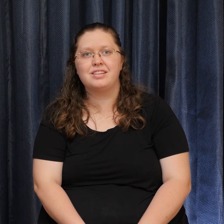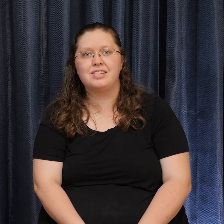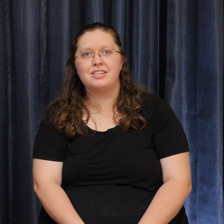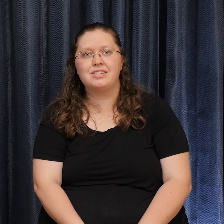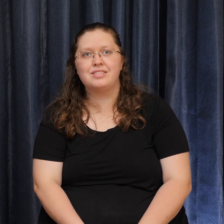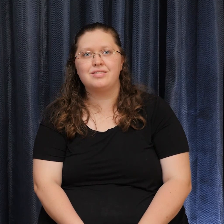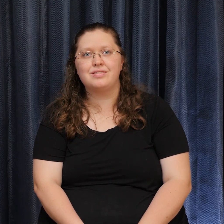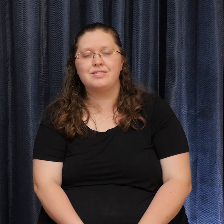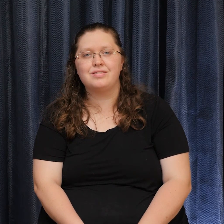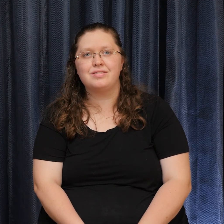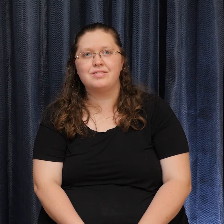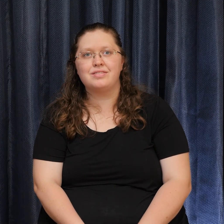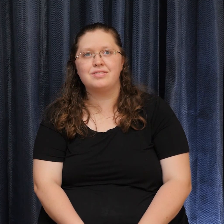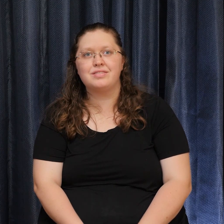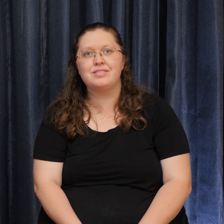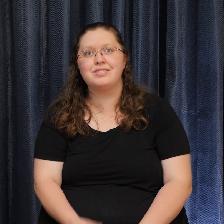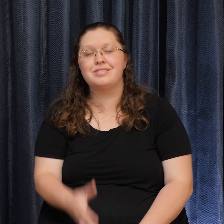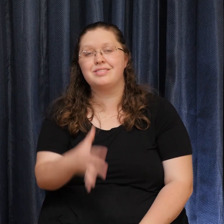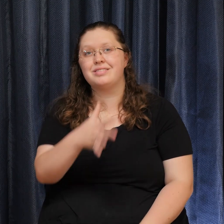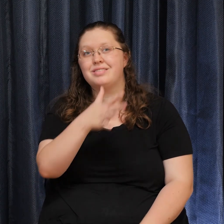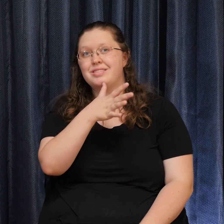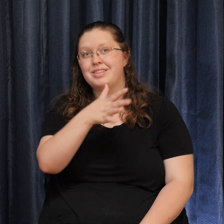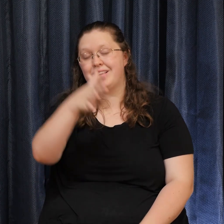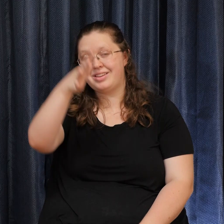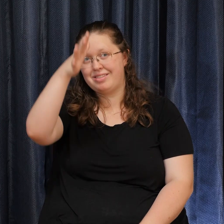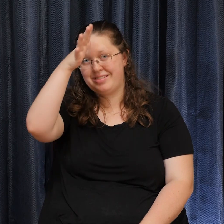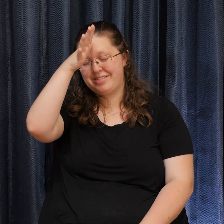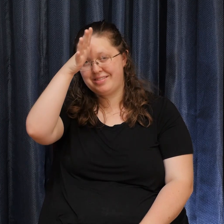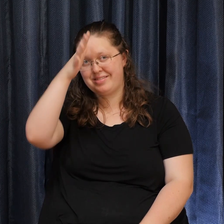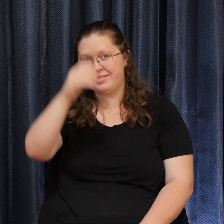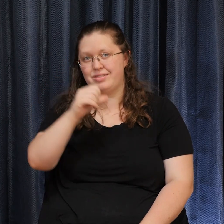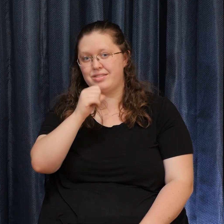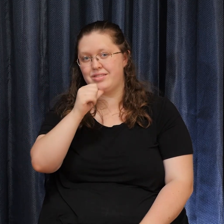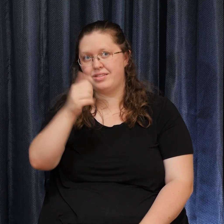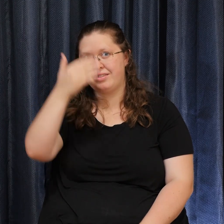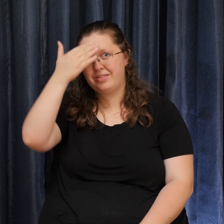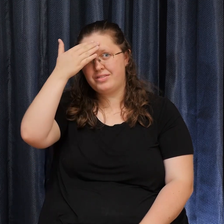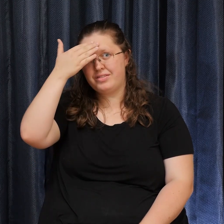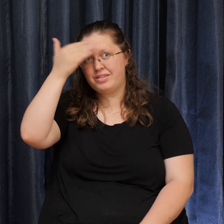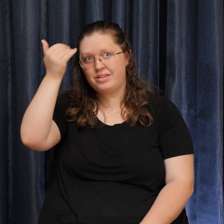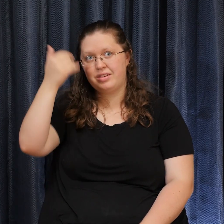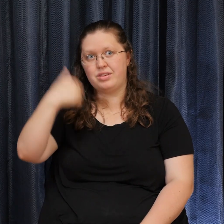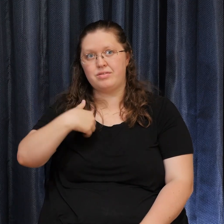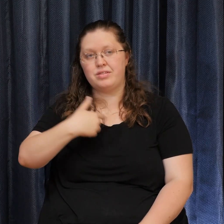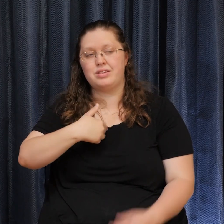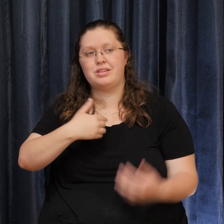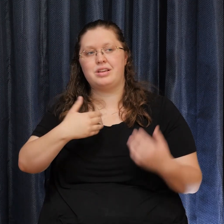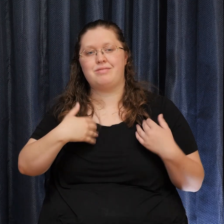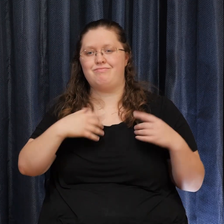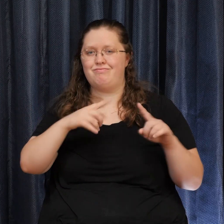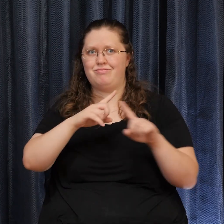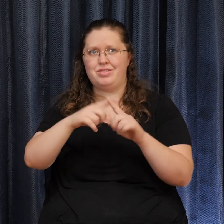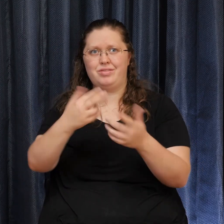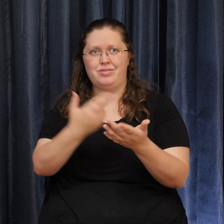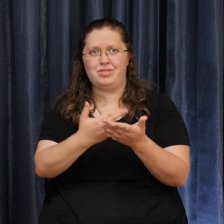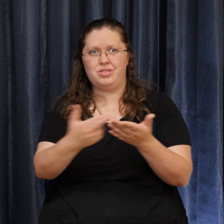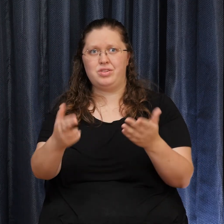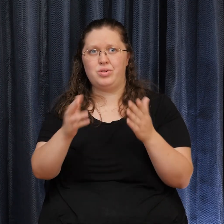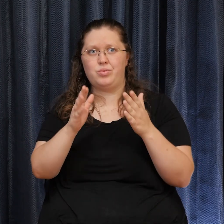Parents Don't forget That you're That we have lots of resources And ways to connect With our youth and family